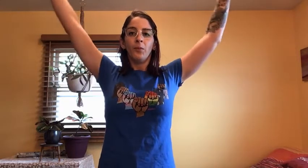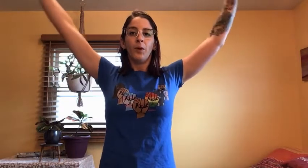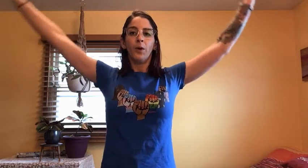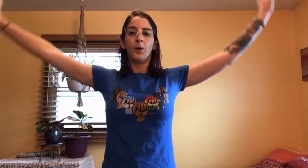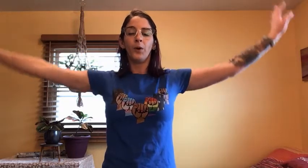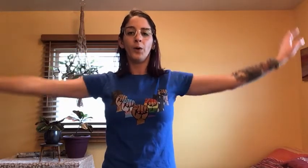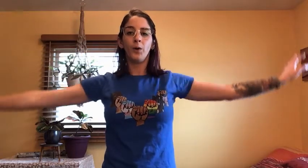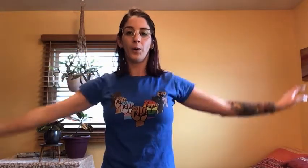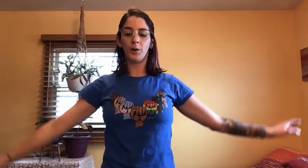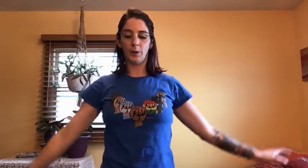breathe out.